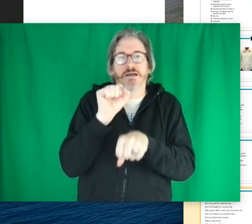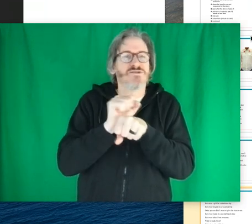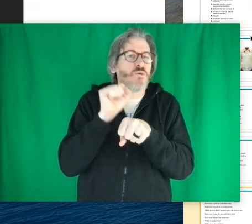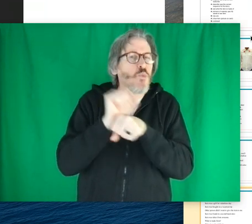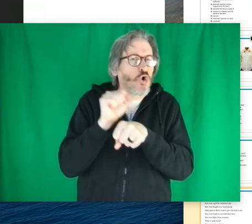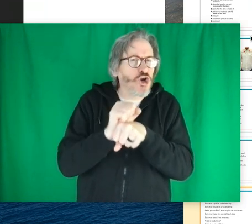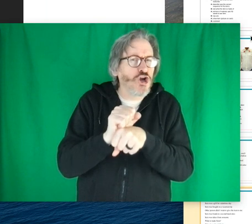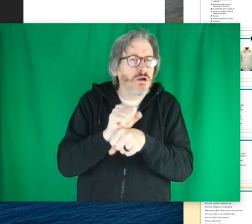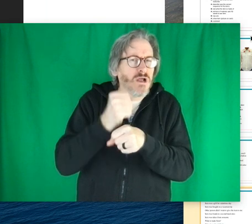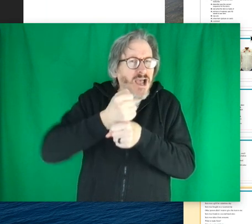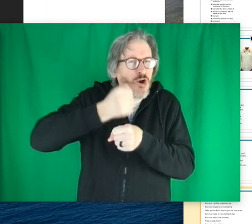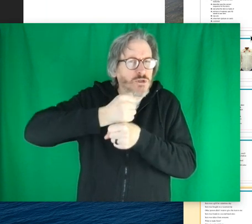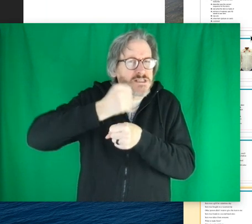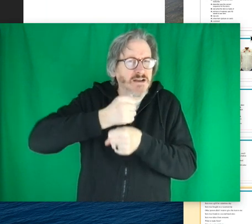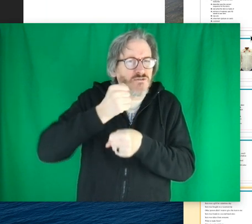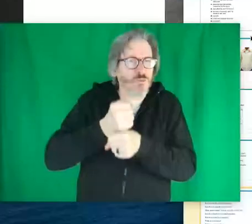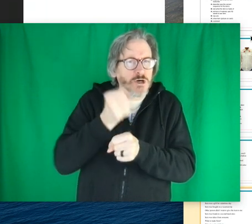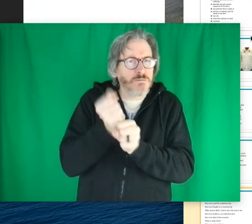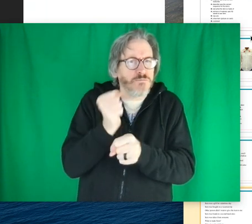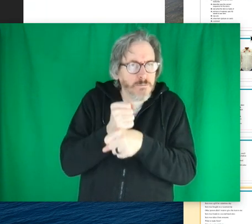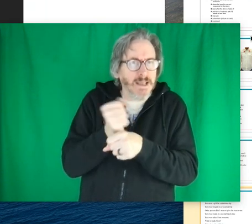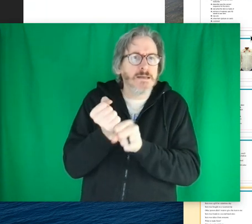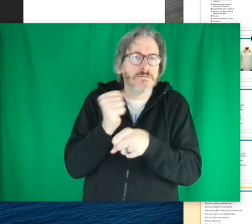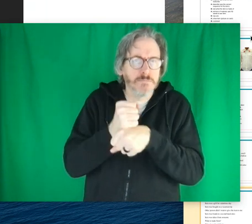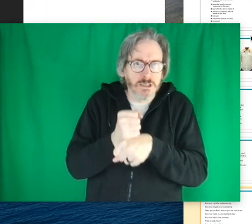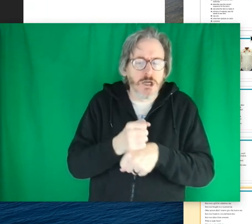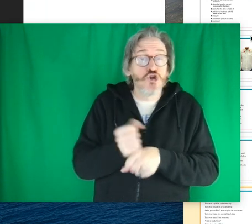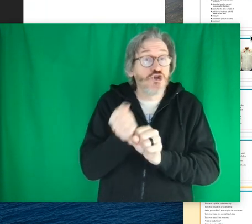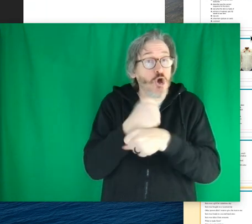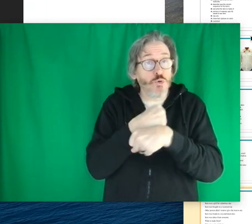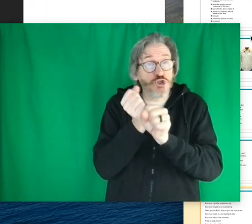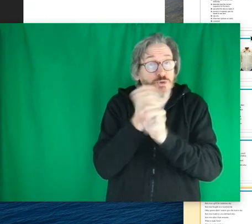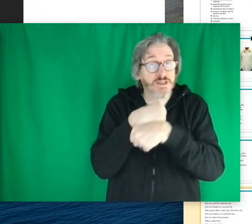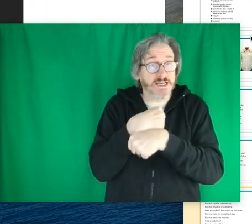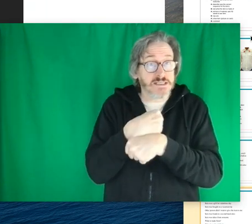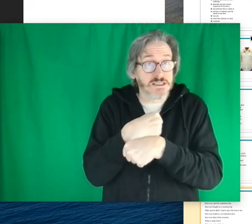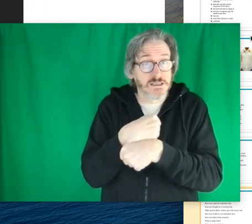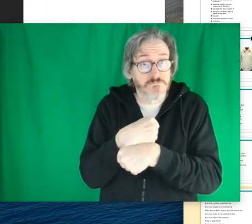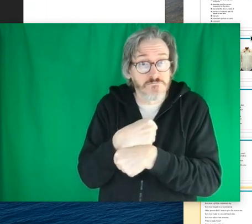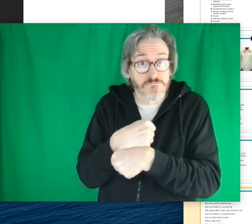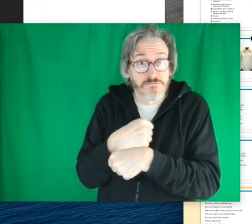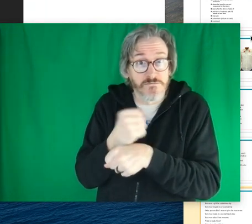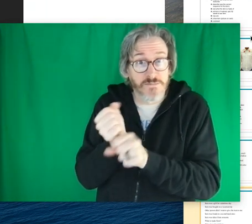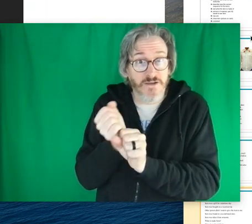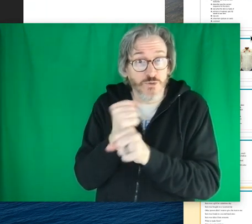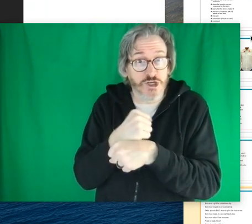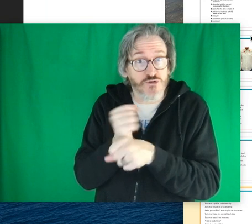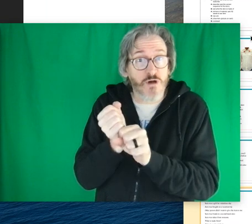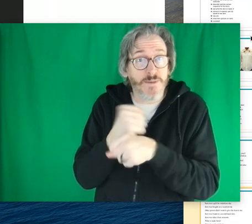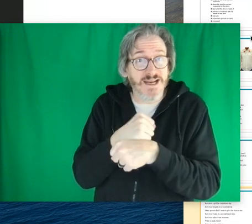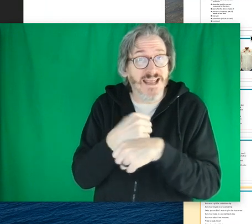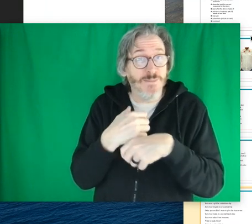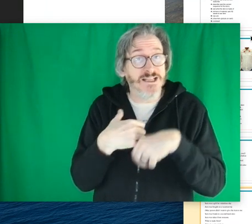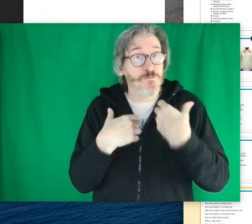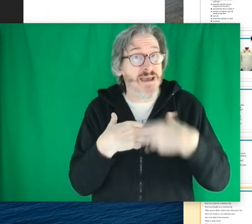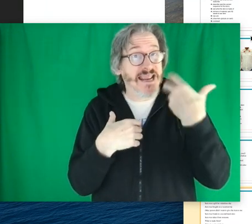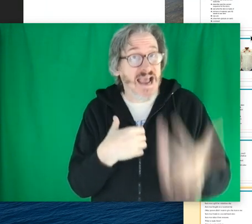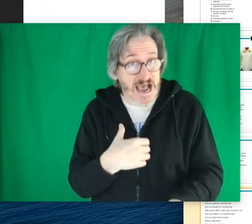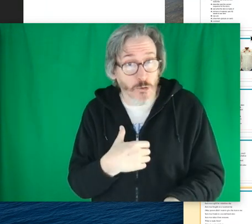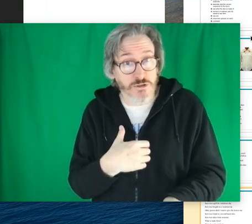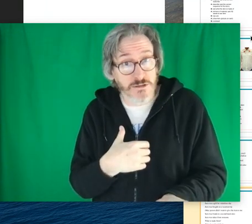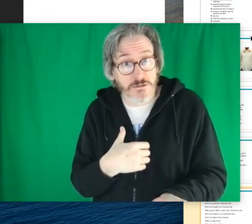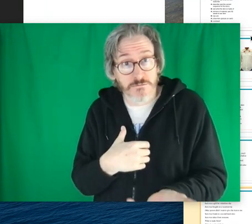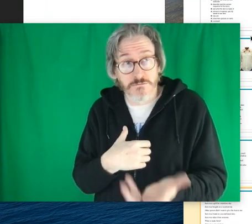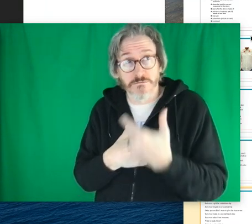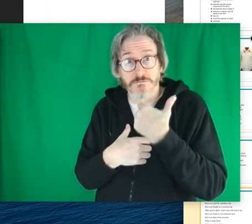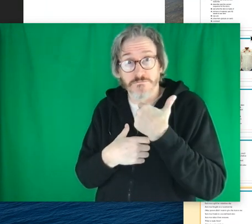it comes from work an old sign for work made don't do this if you just rub it it means make